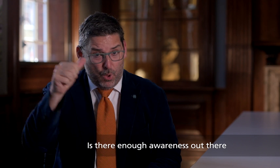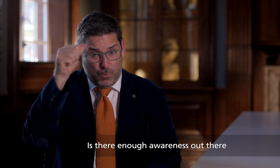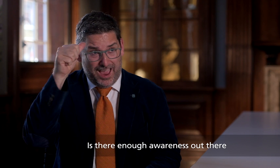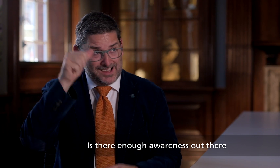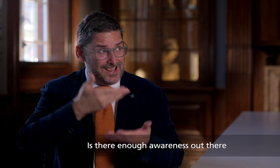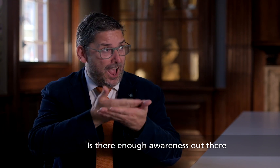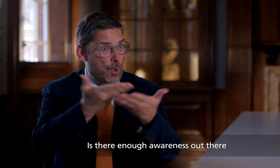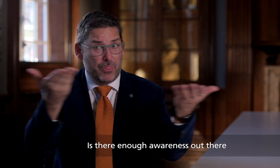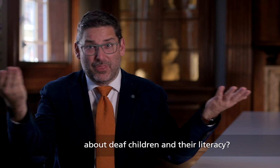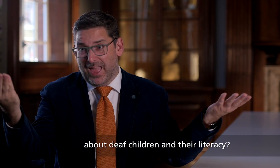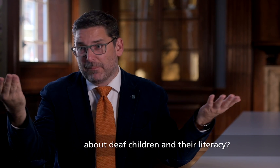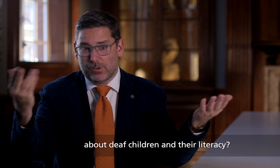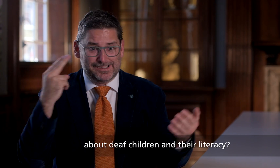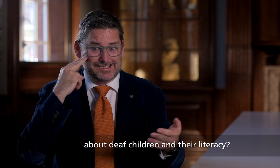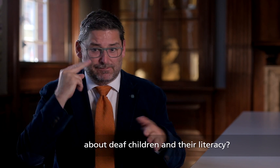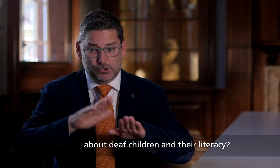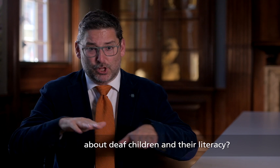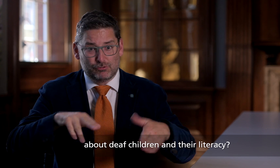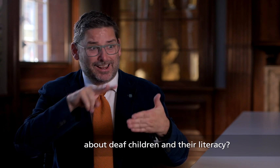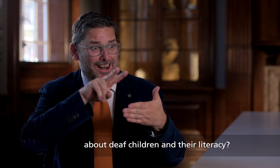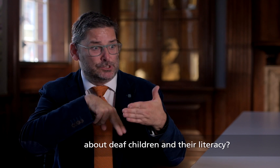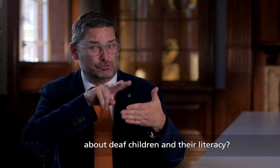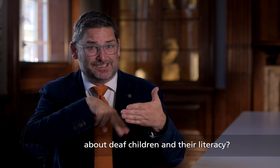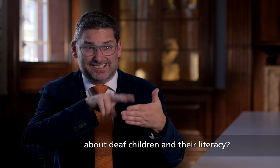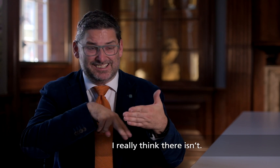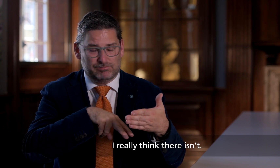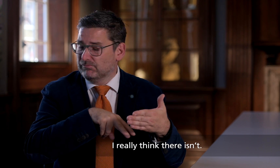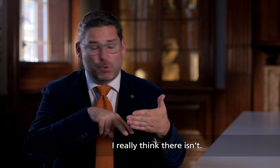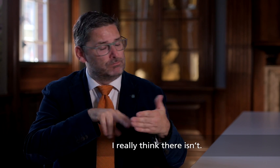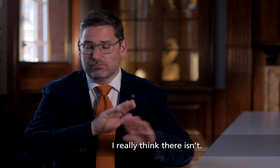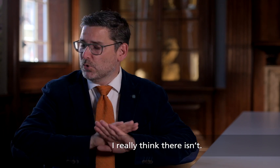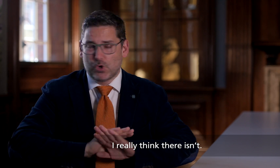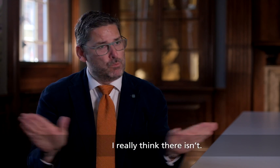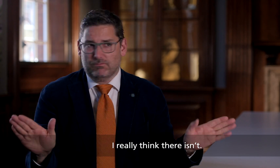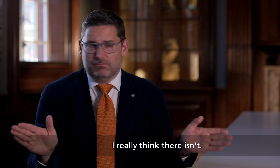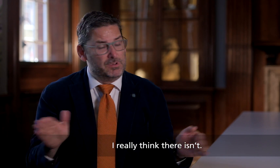Is there enough awareness out there about deaf children and their literacy? I really think there isn't.